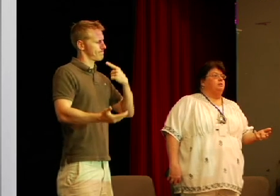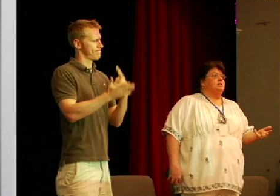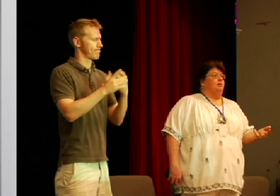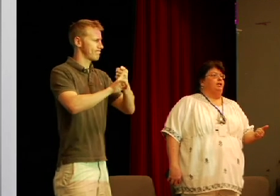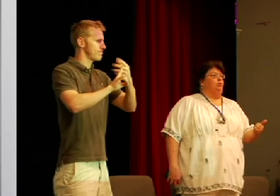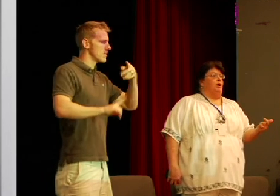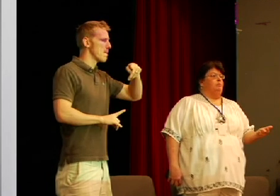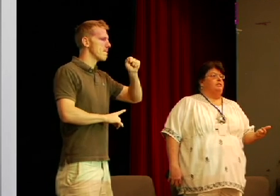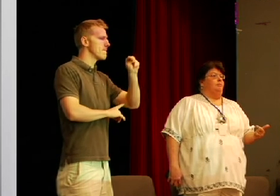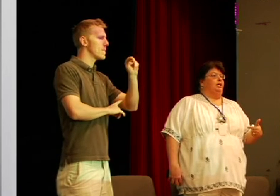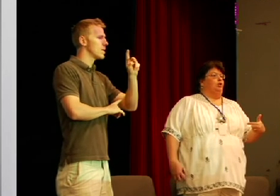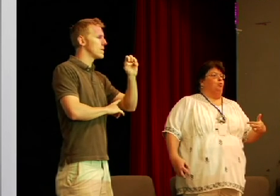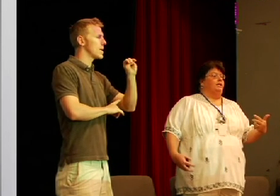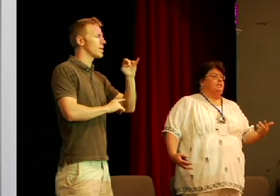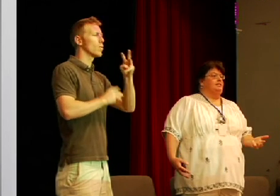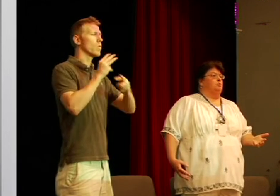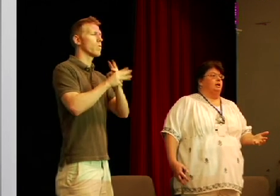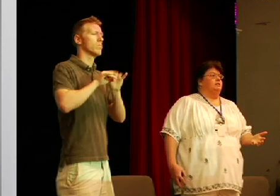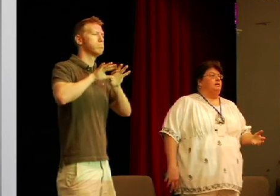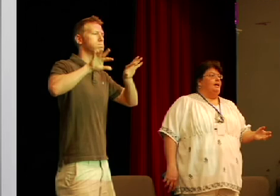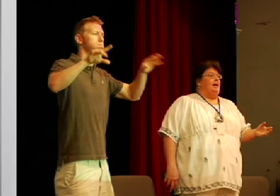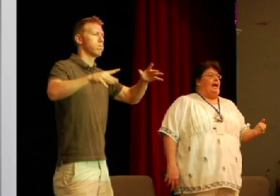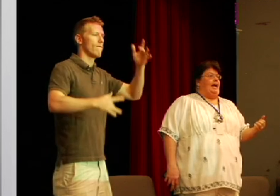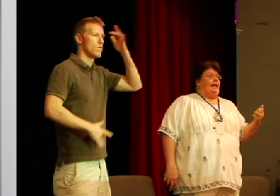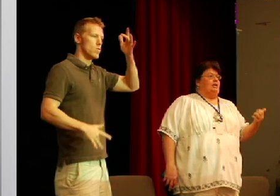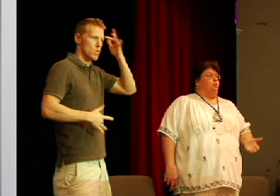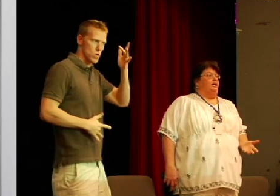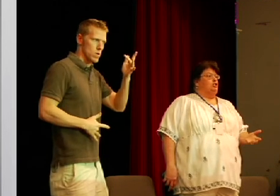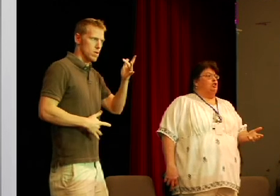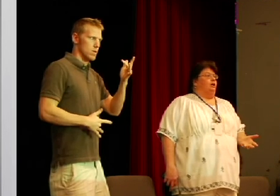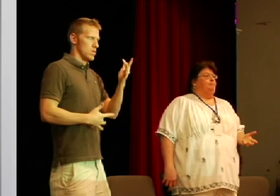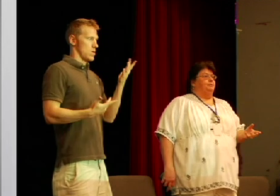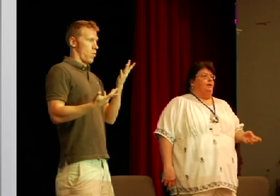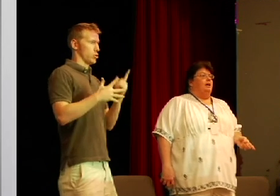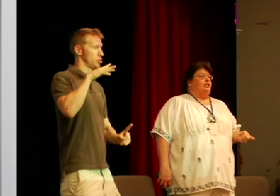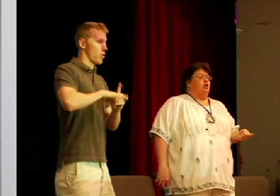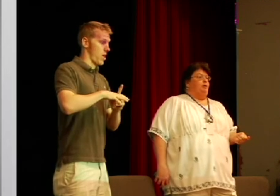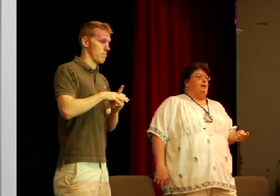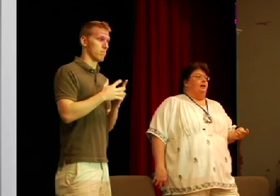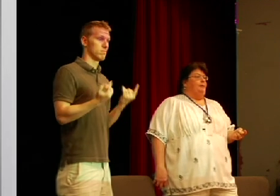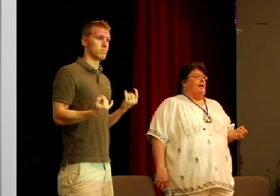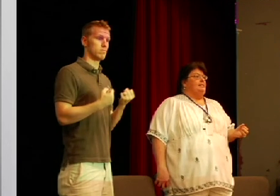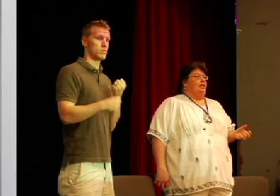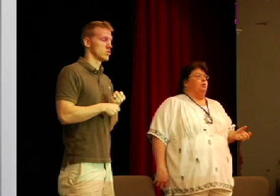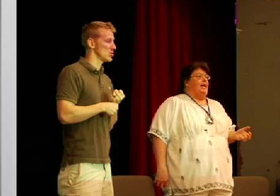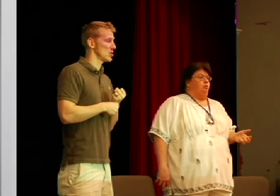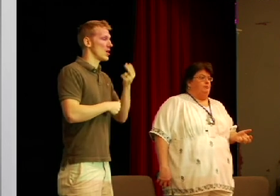it was coming where it was coming what disease it was and guess what it showed up it showed up as h1n1